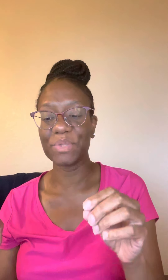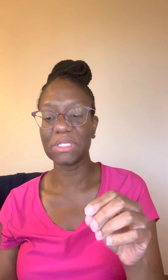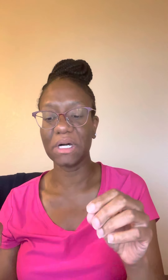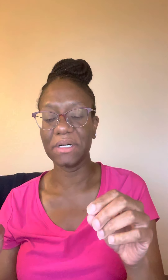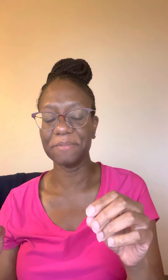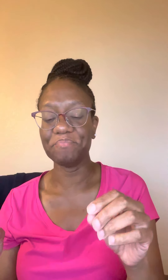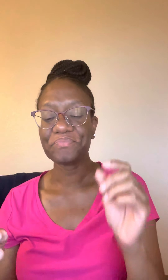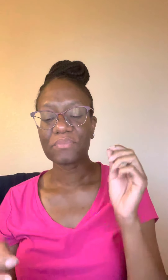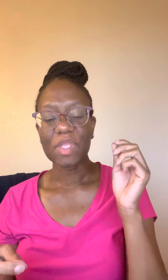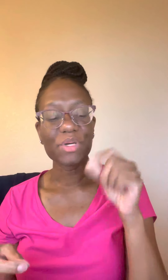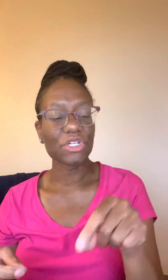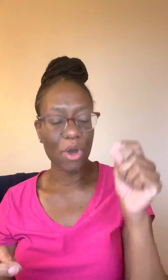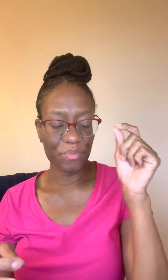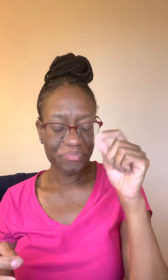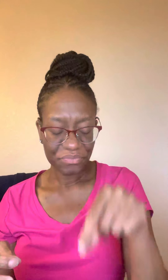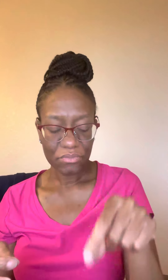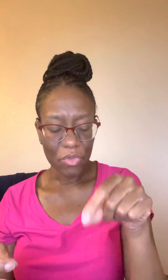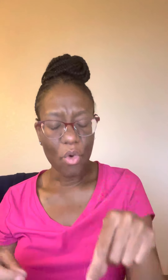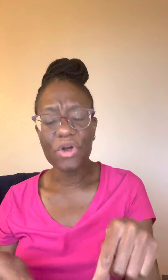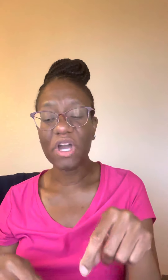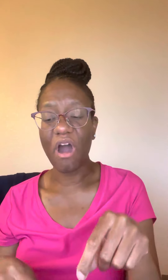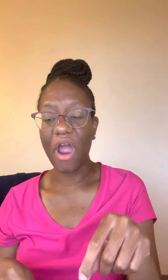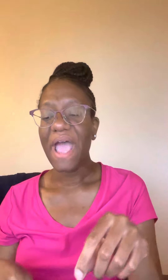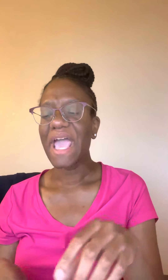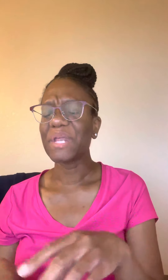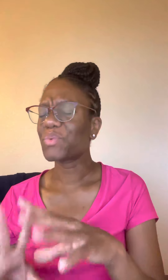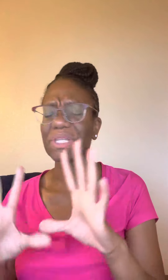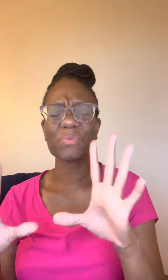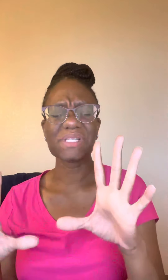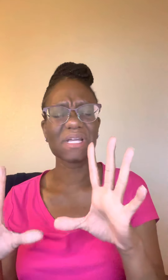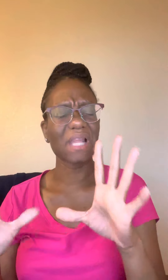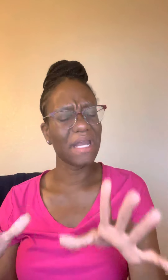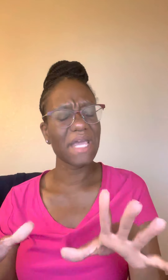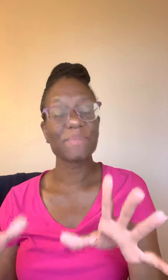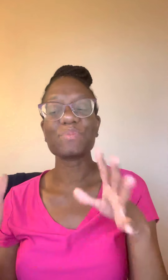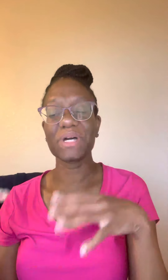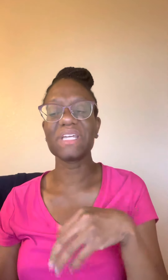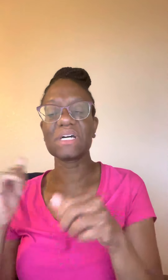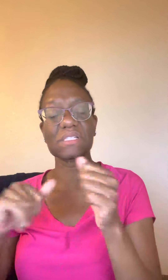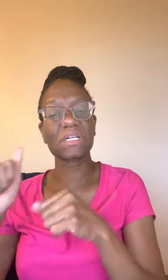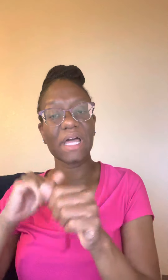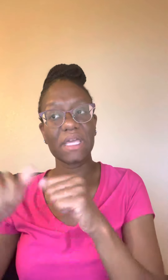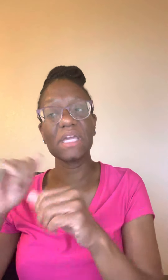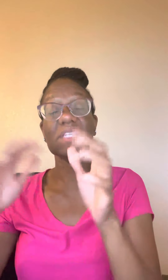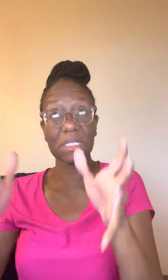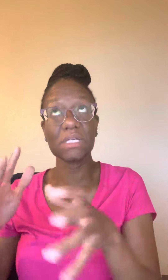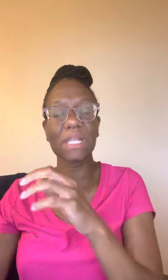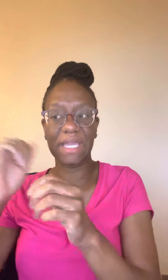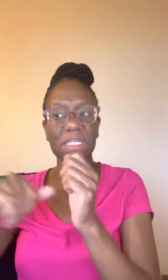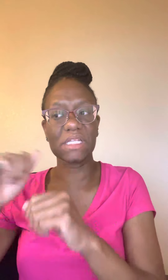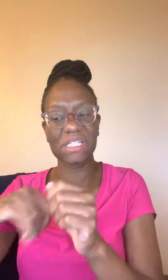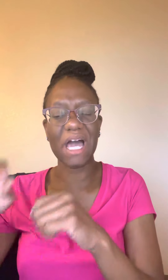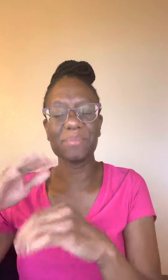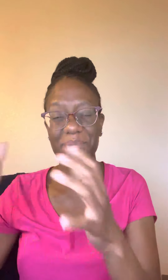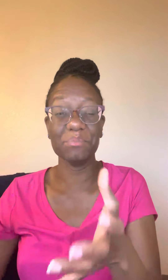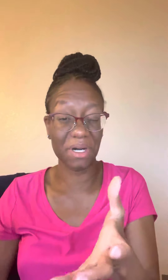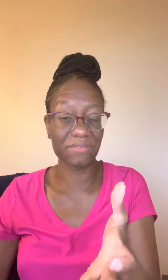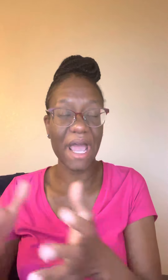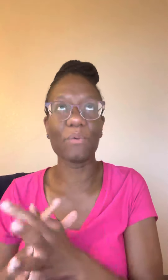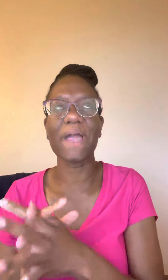put the, um, put the note on the car and it really wasn't a lot of damage, but it does look like it did look like it needed to kind of be buffed out. Right.